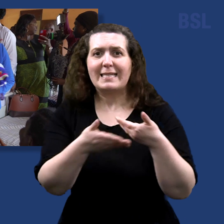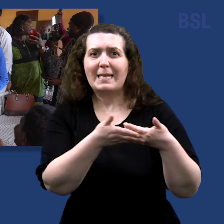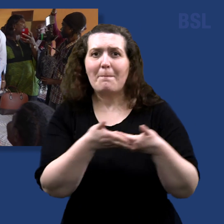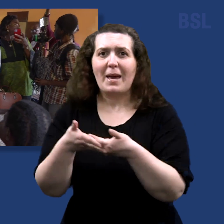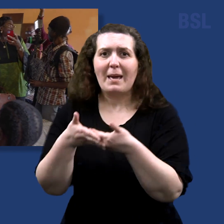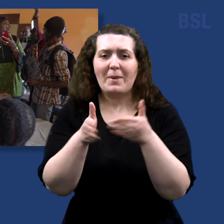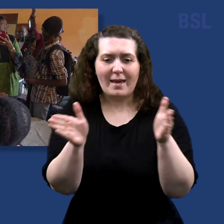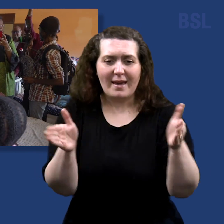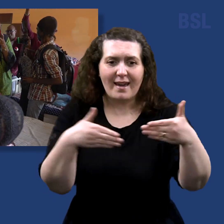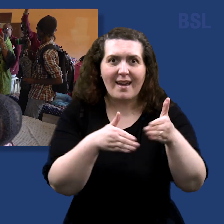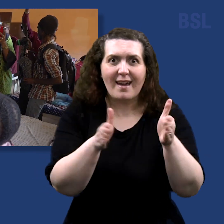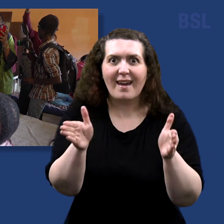help save little lives.